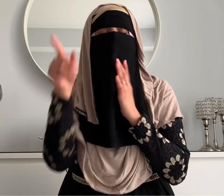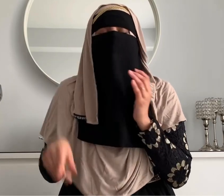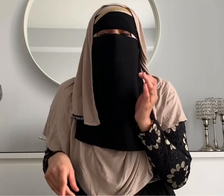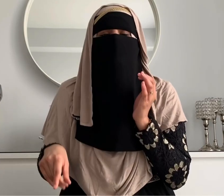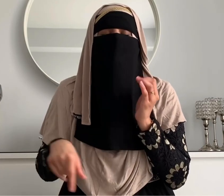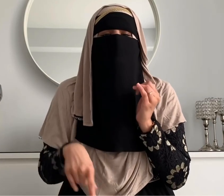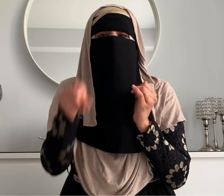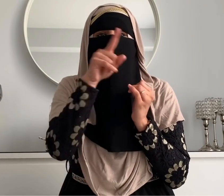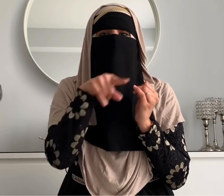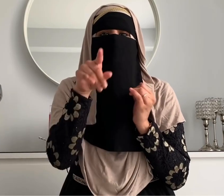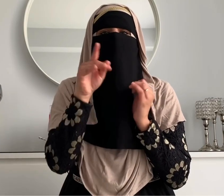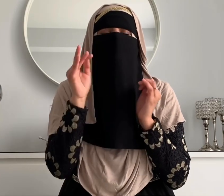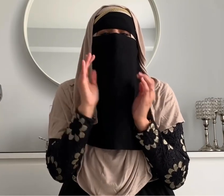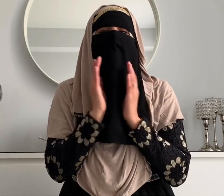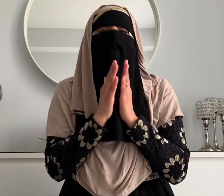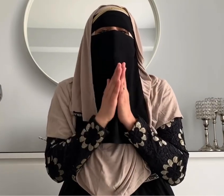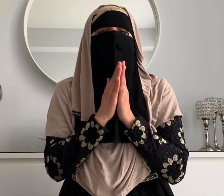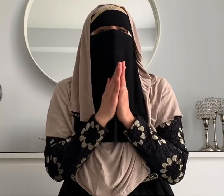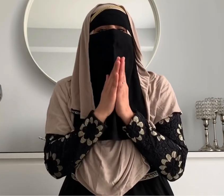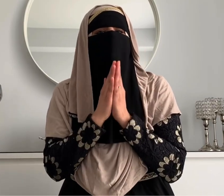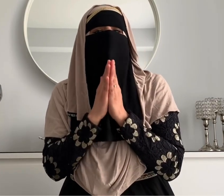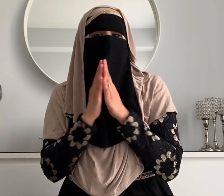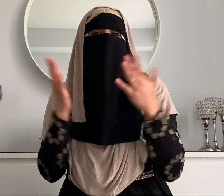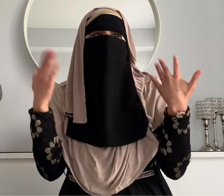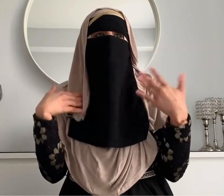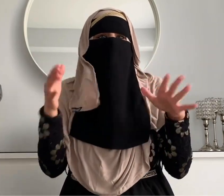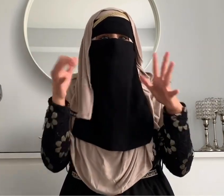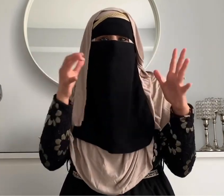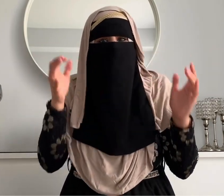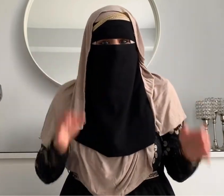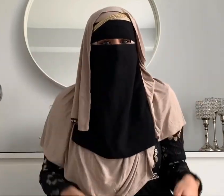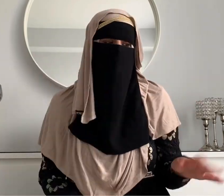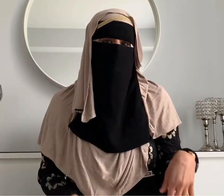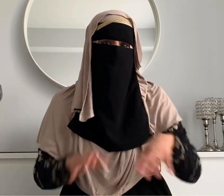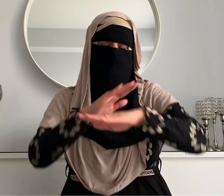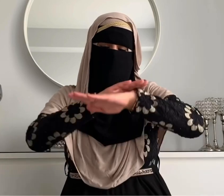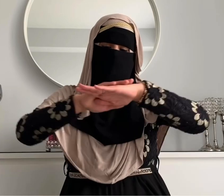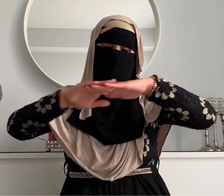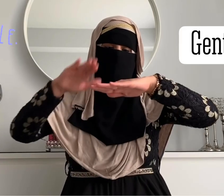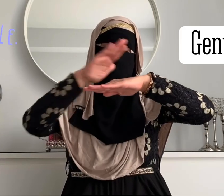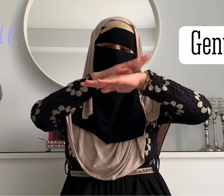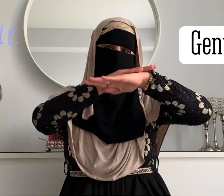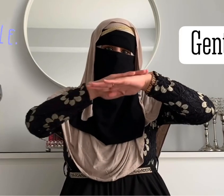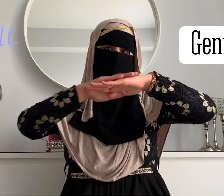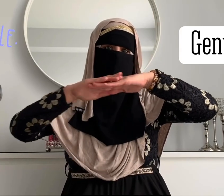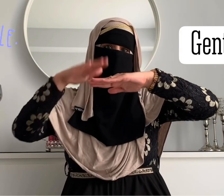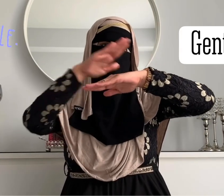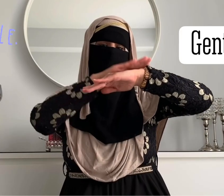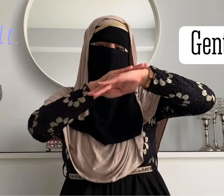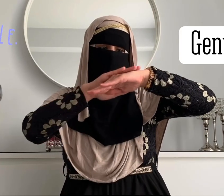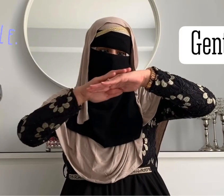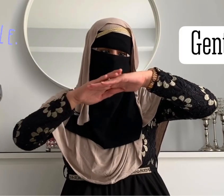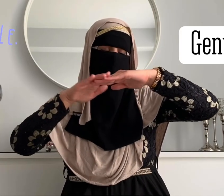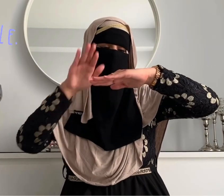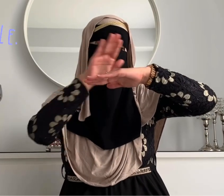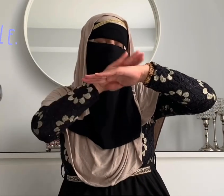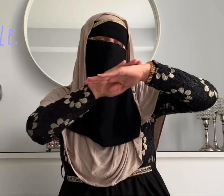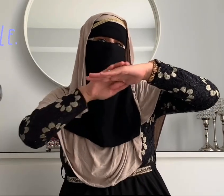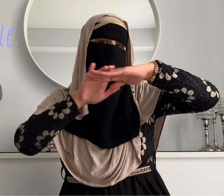the shape of your mouth round and do like hot it's sizzling that is gentle so you teach your baby to touch someone else gently